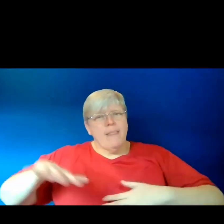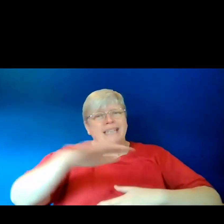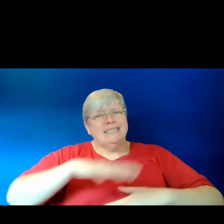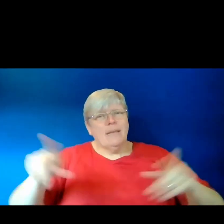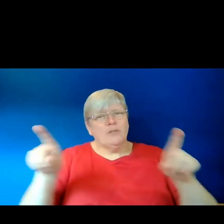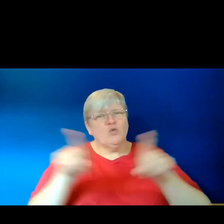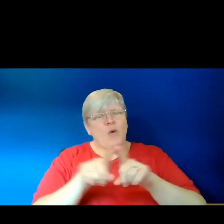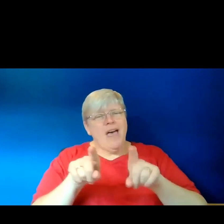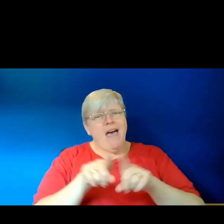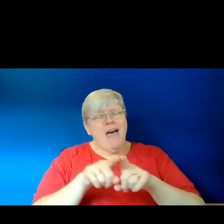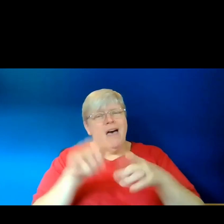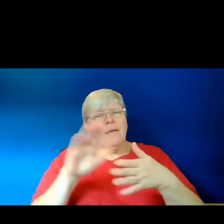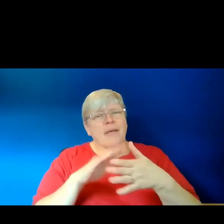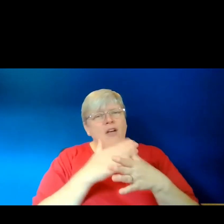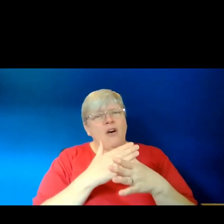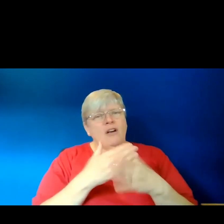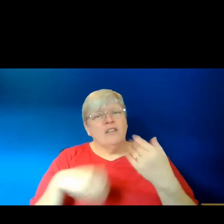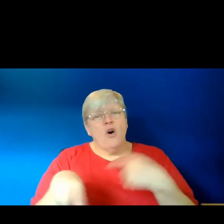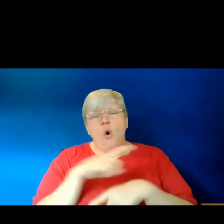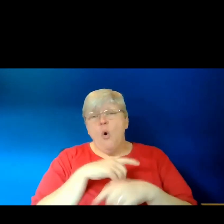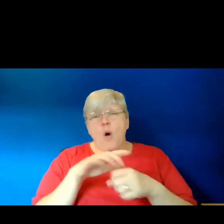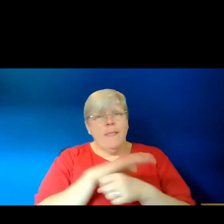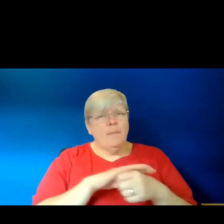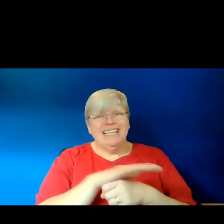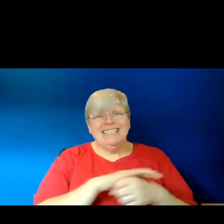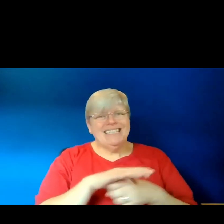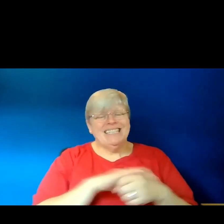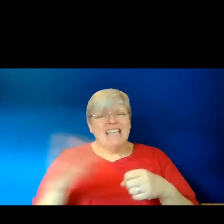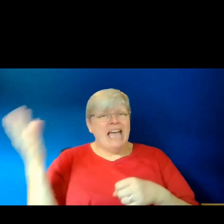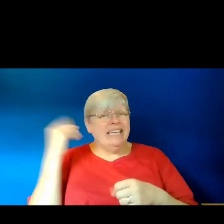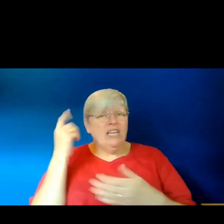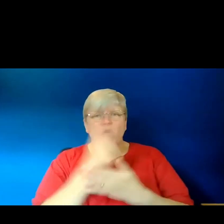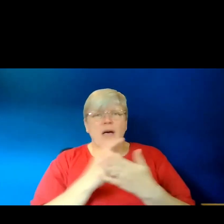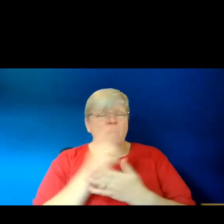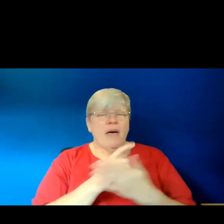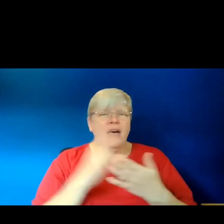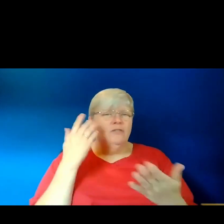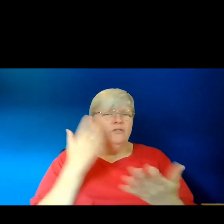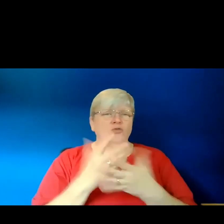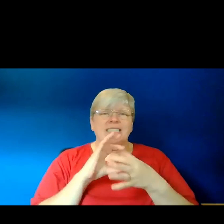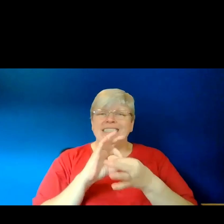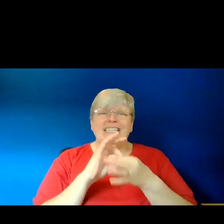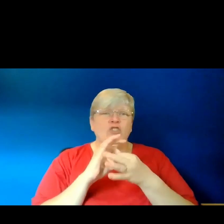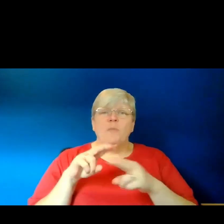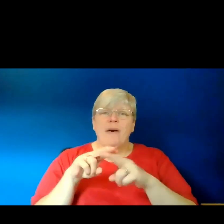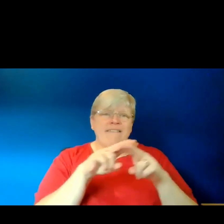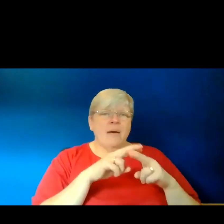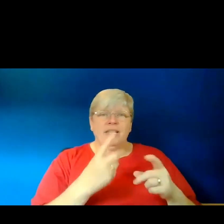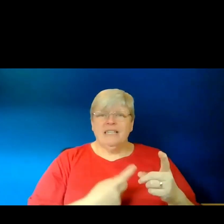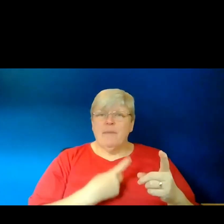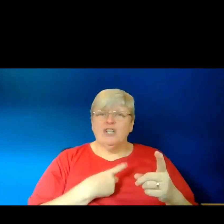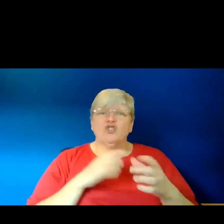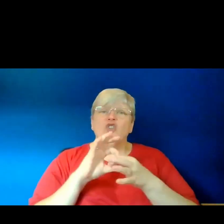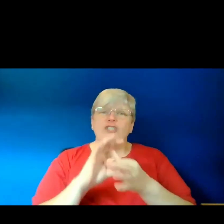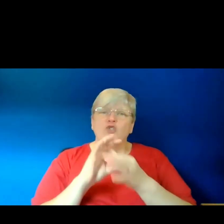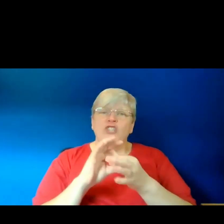because all of the places that I hear about are very bound up with my family's personal associations